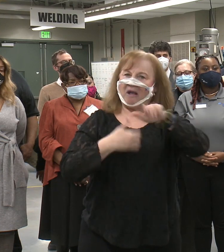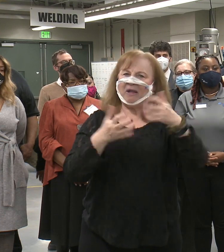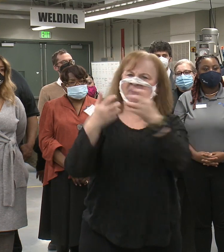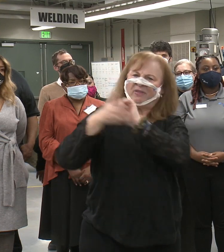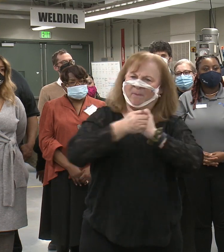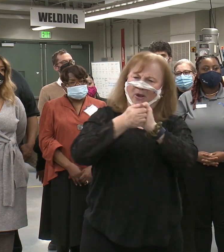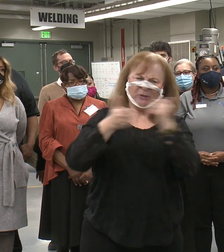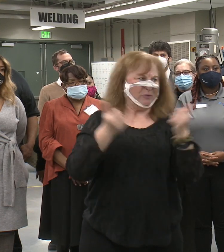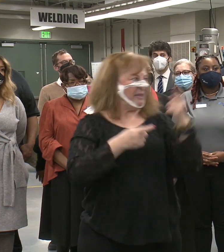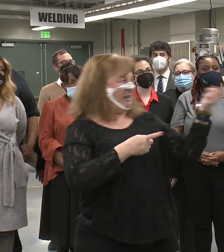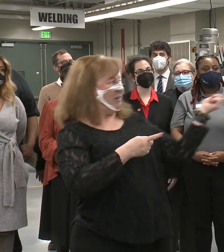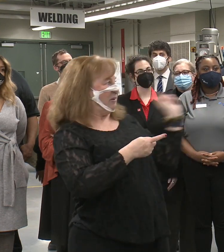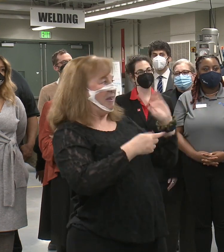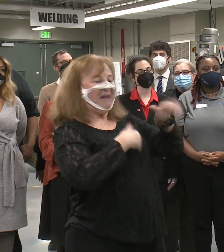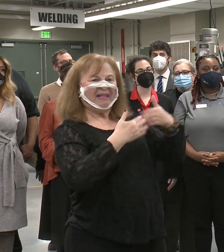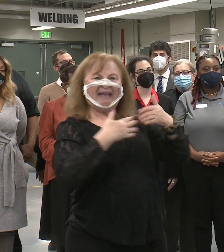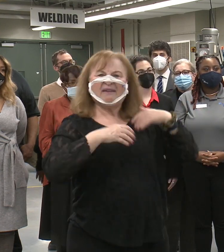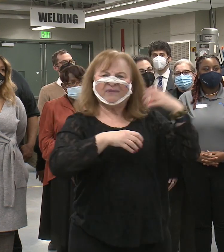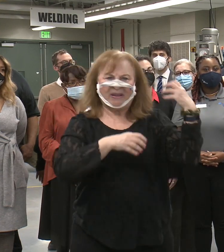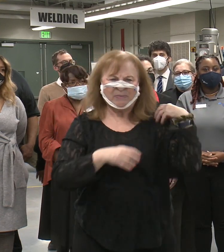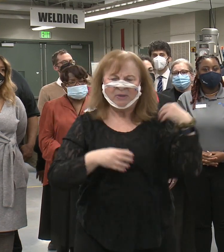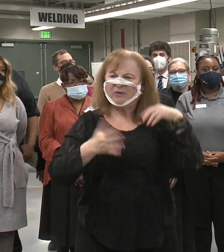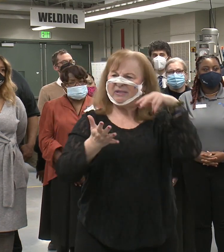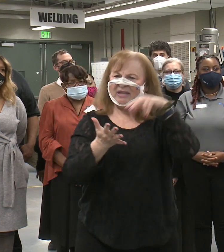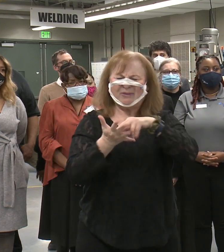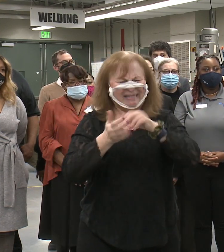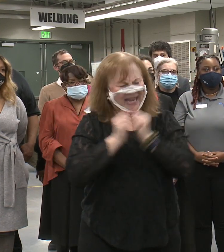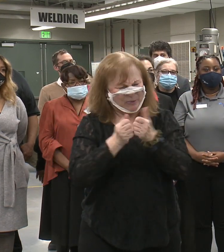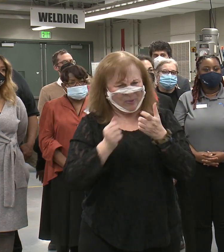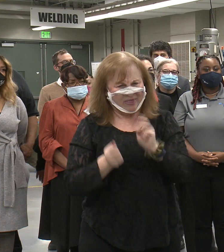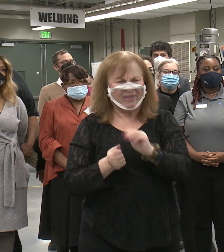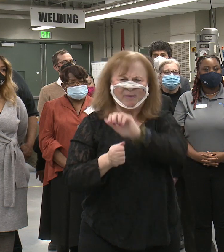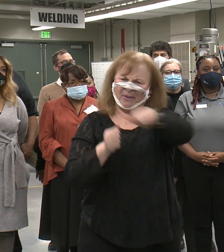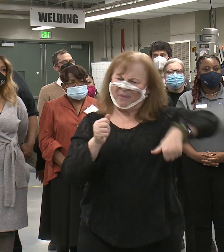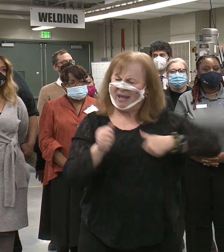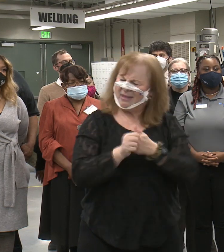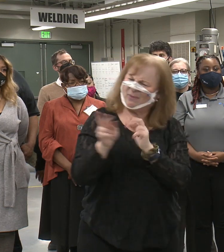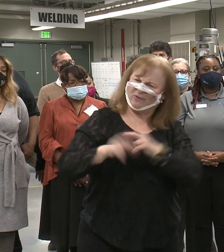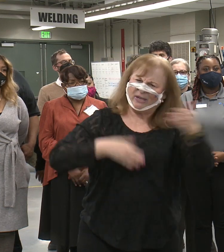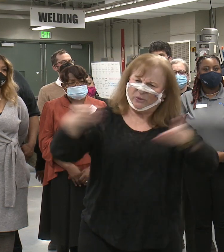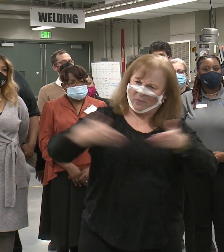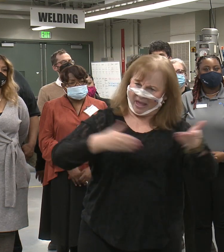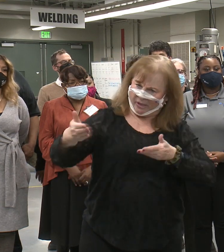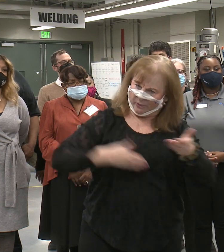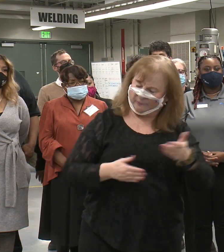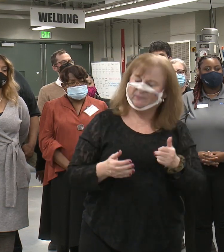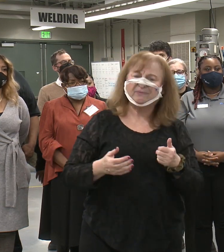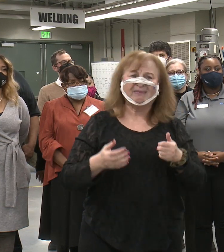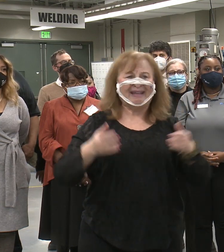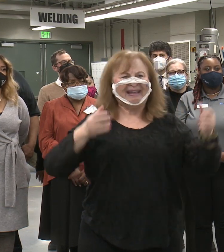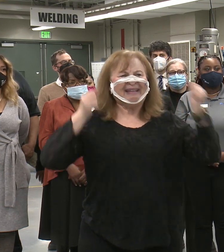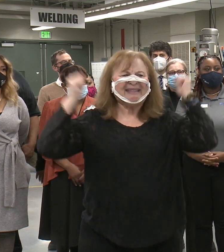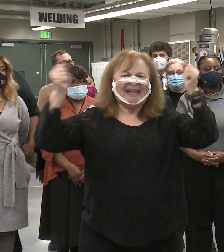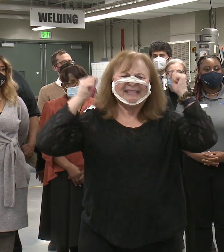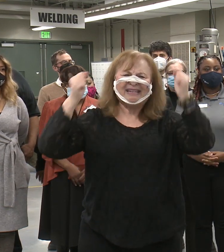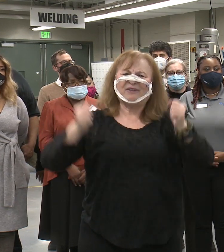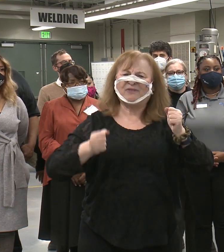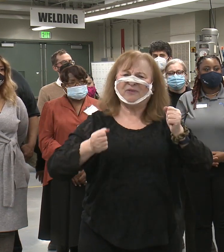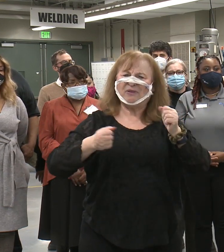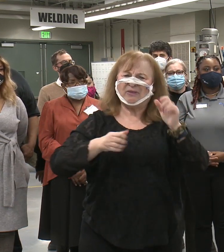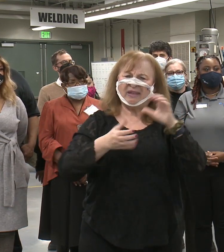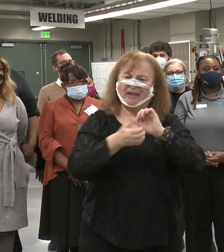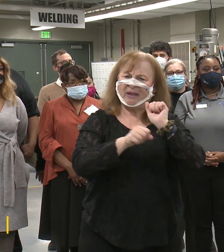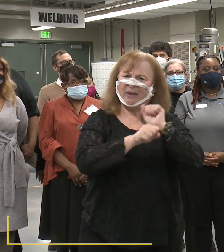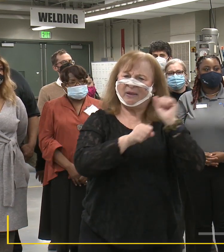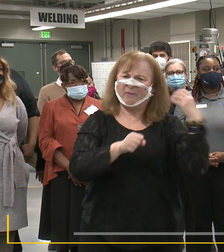behind me today, all of them have employers that are standing with them and behind them ready to hire. So let's hear from one of our employer partners.